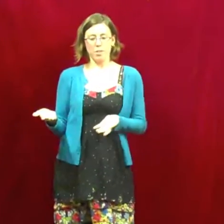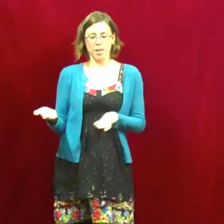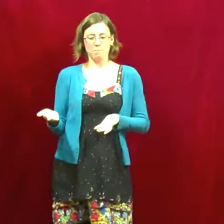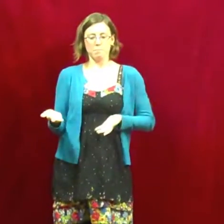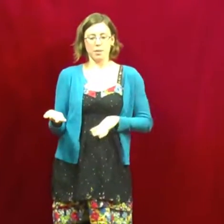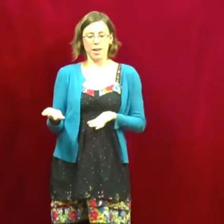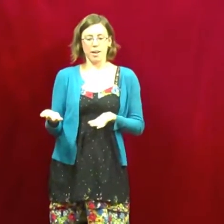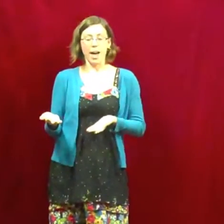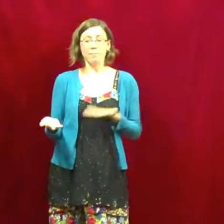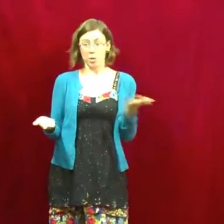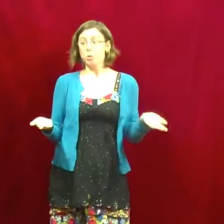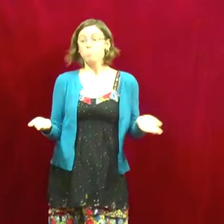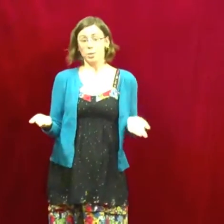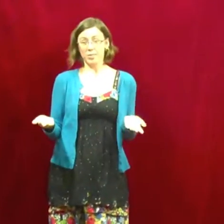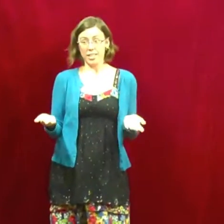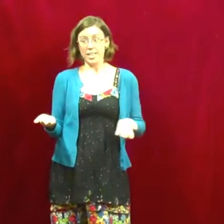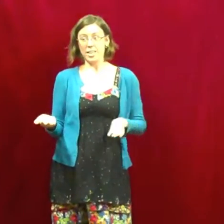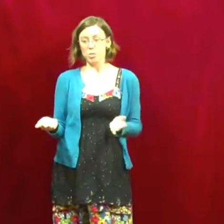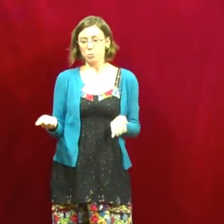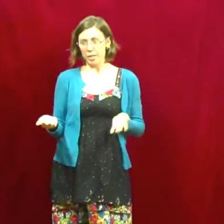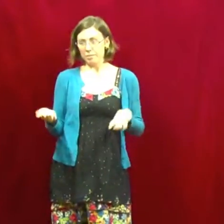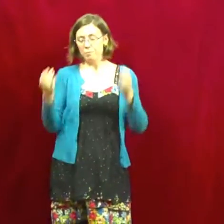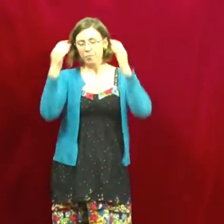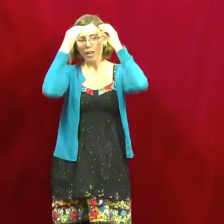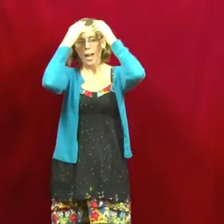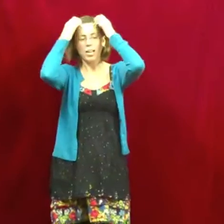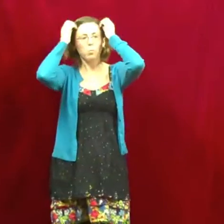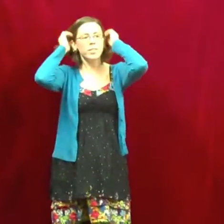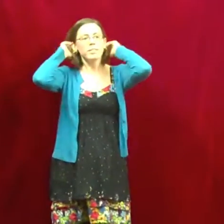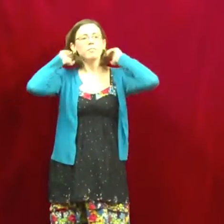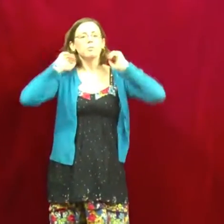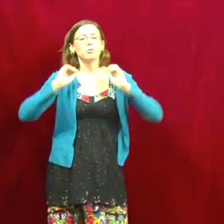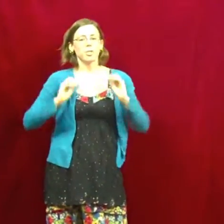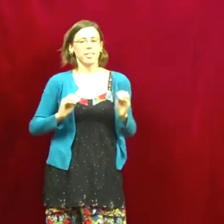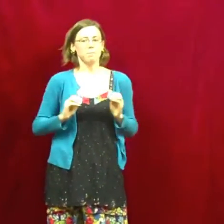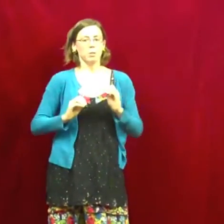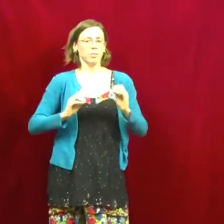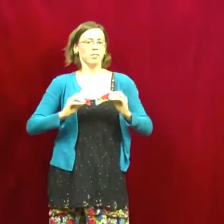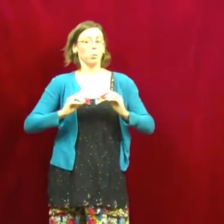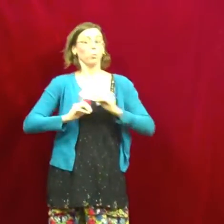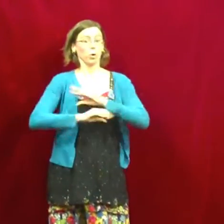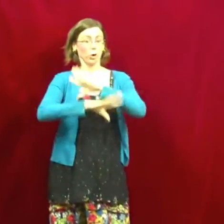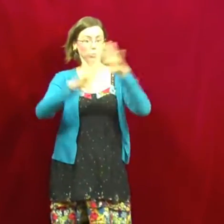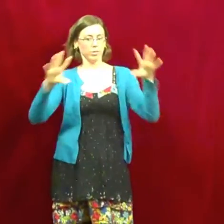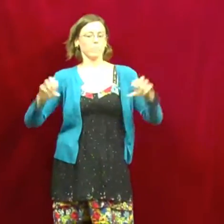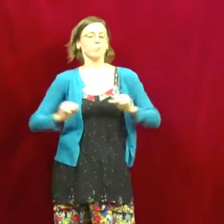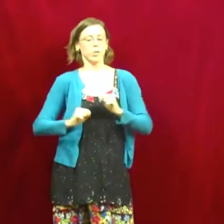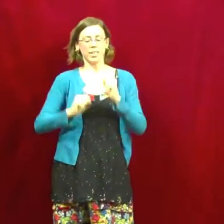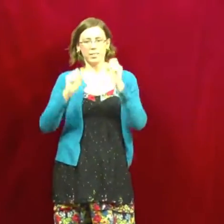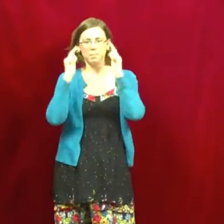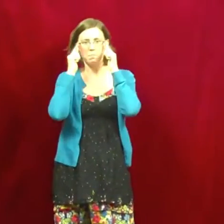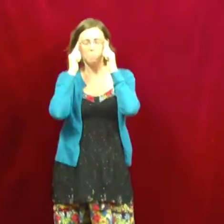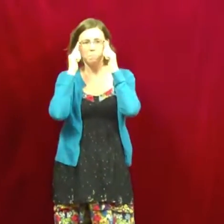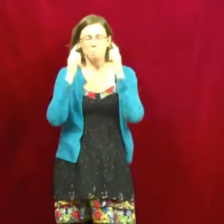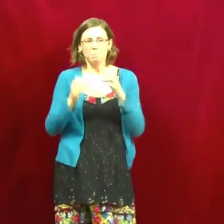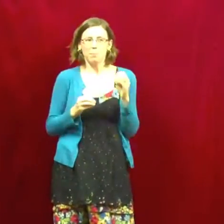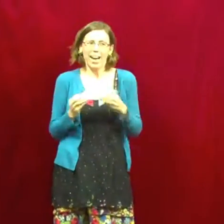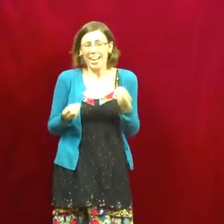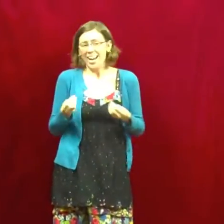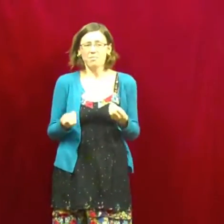him, uh, having a new book that he had just written. And it wasn't Drizit, but it was in the world of Drizit. But I kind of